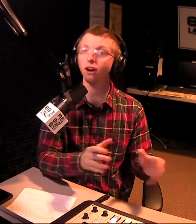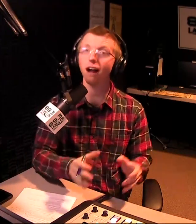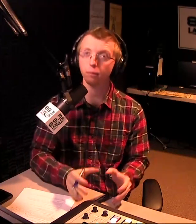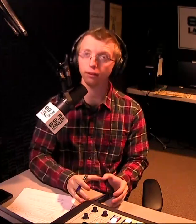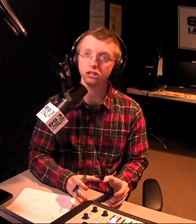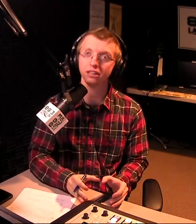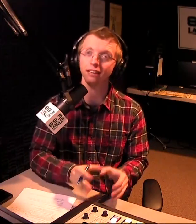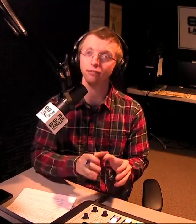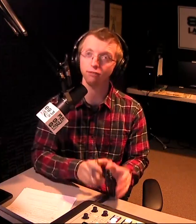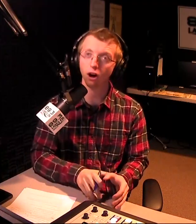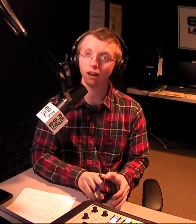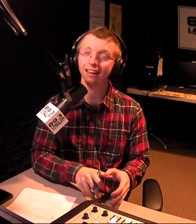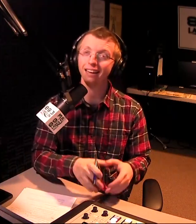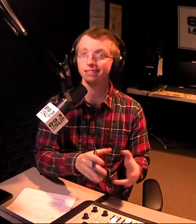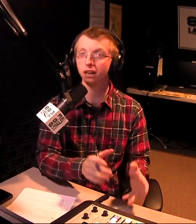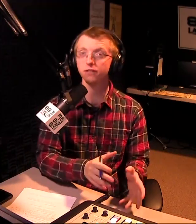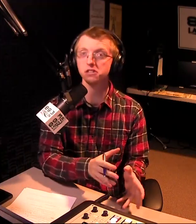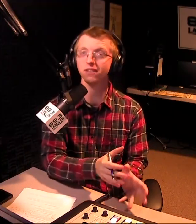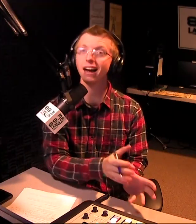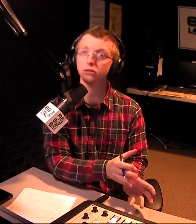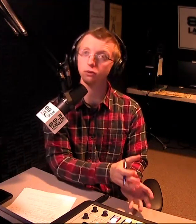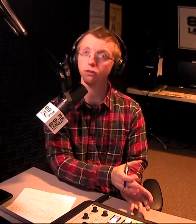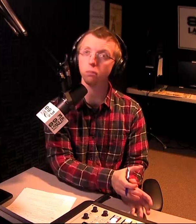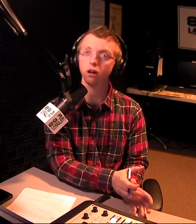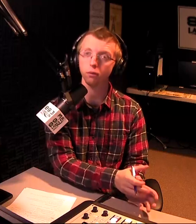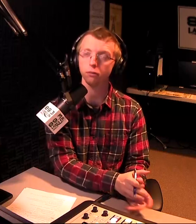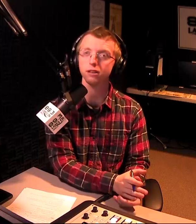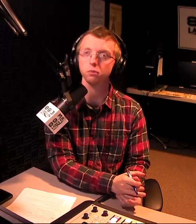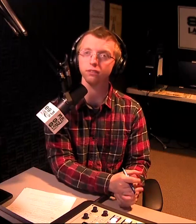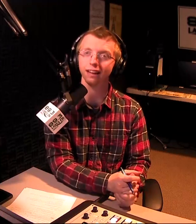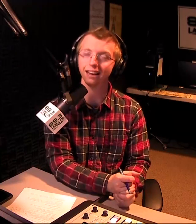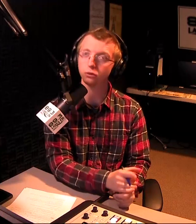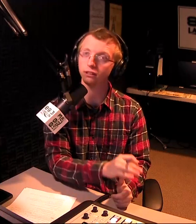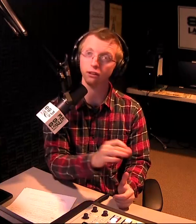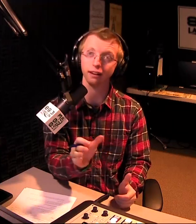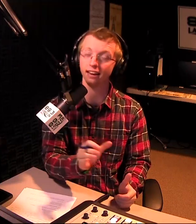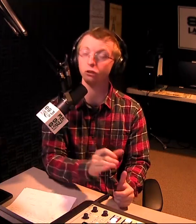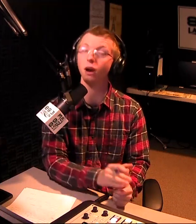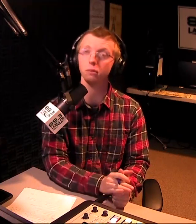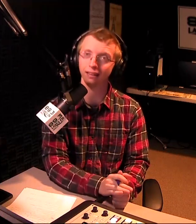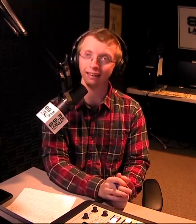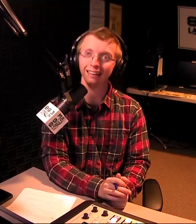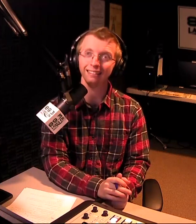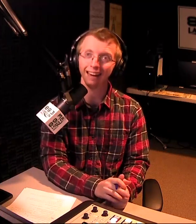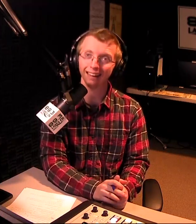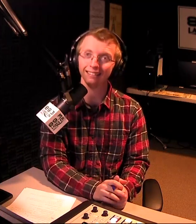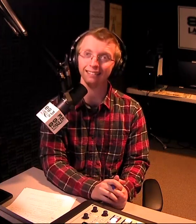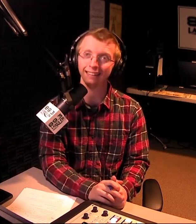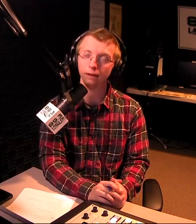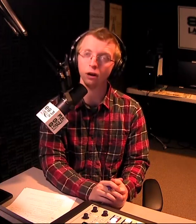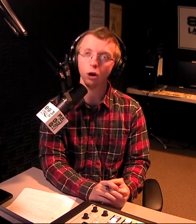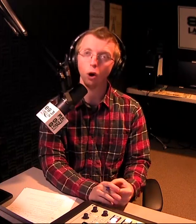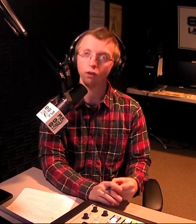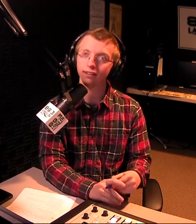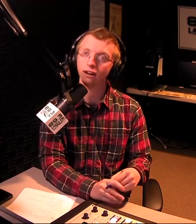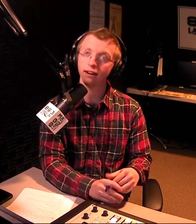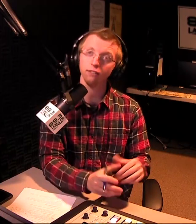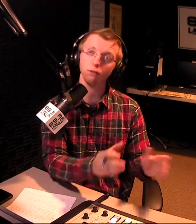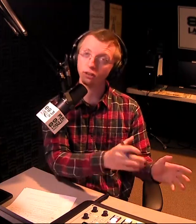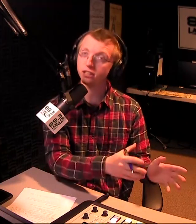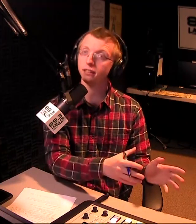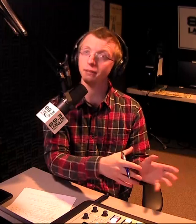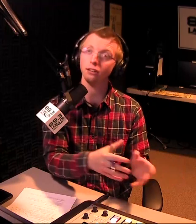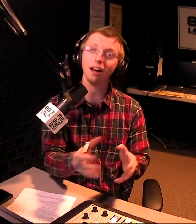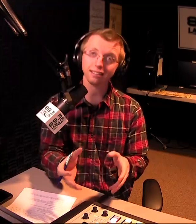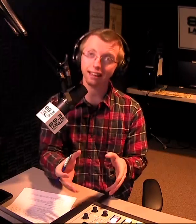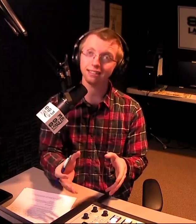the hallmarks of our operation in the fall is coverage of high school football with West Bloomfield High School and their incredibly talented team over there.